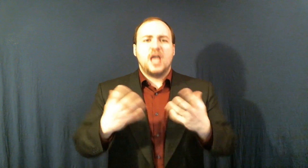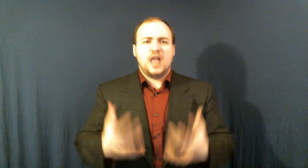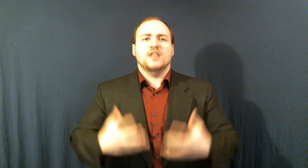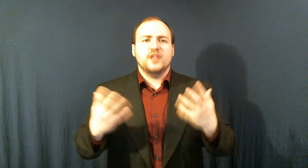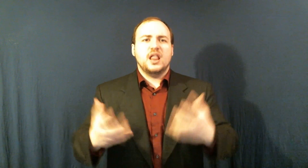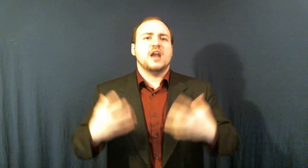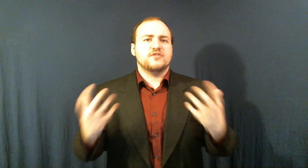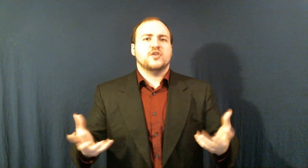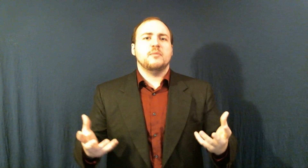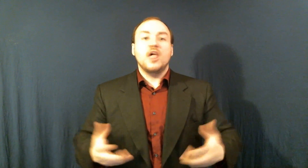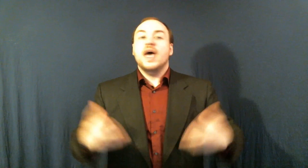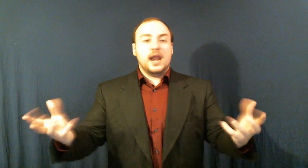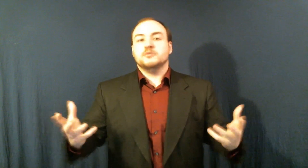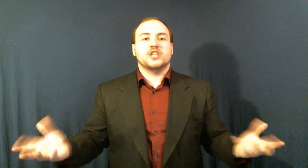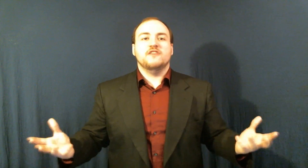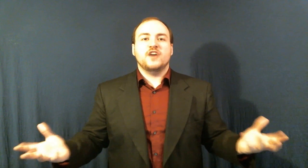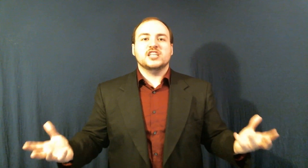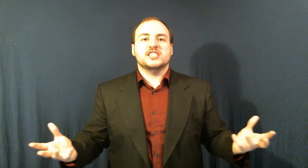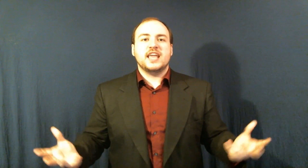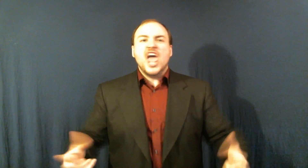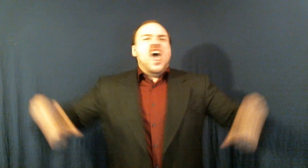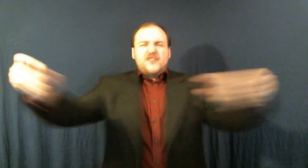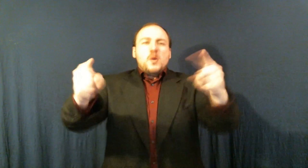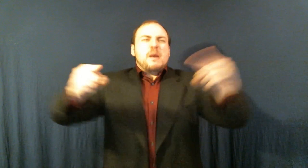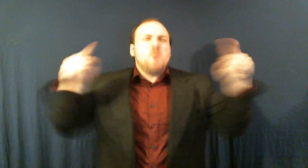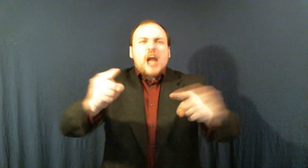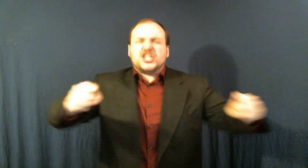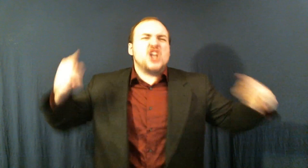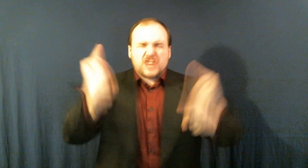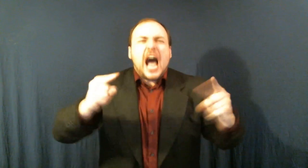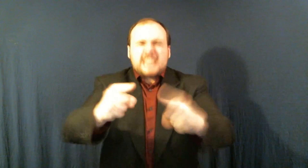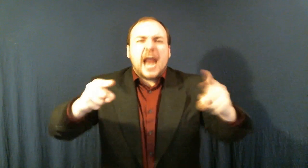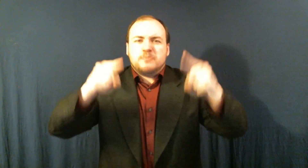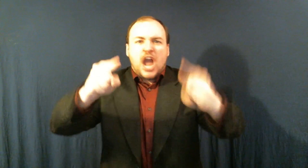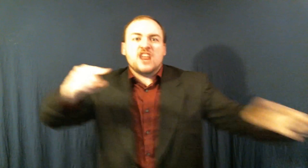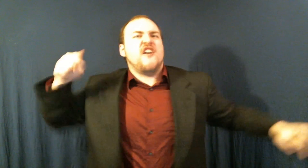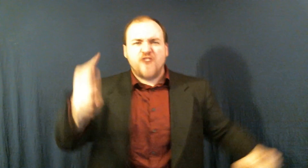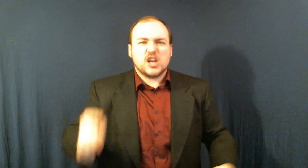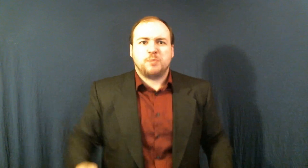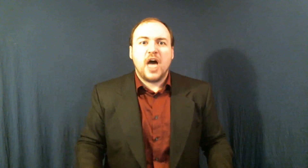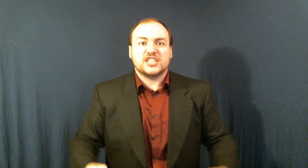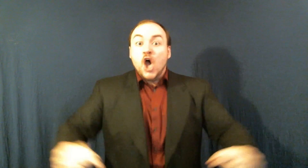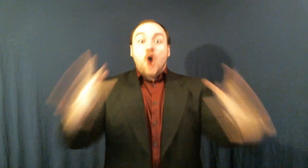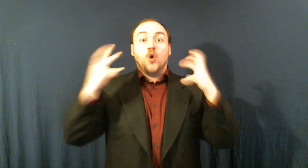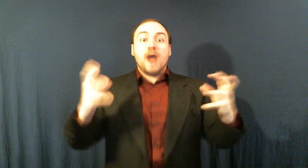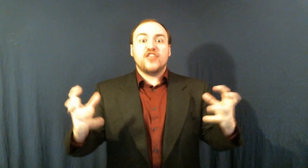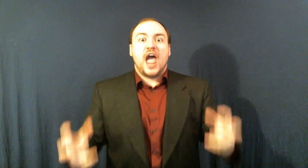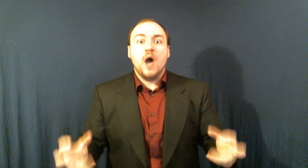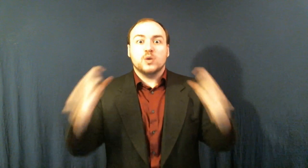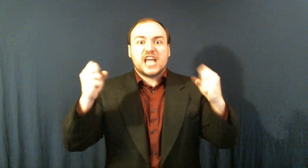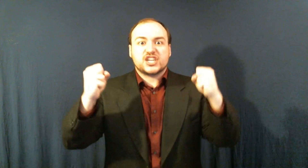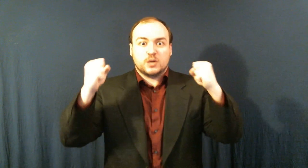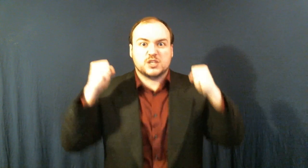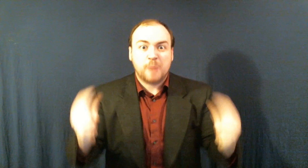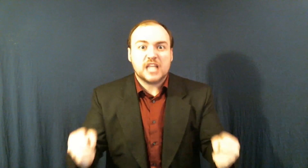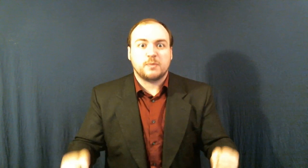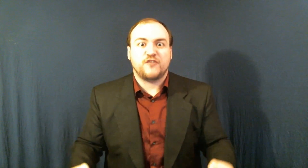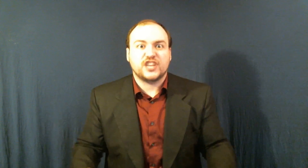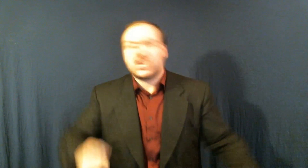a hell of a lot of trouble And I'm just going to fucking say it If you've been watching your god damn kid in the first place Or whoever the hell was actually responsible for the